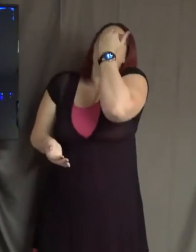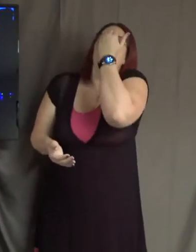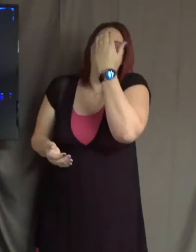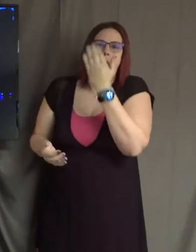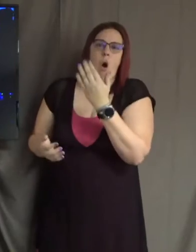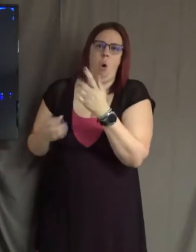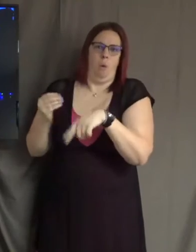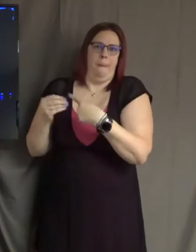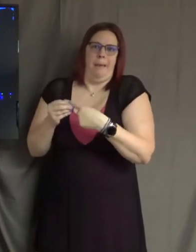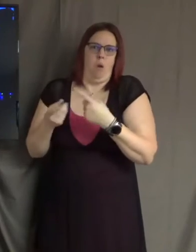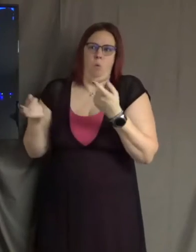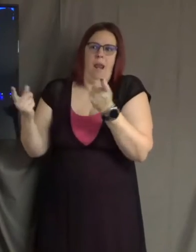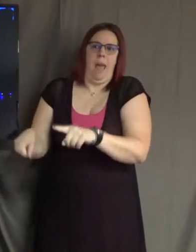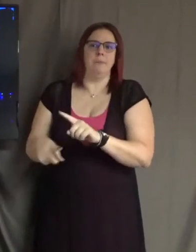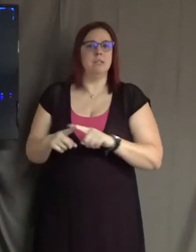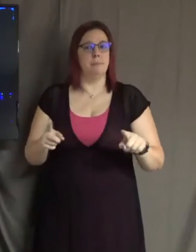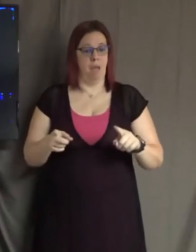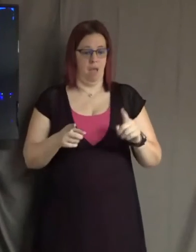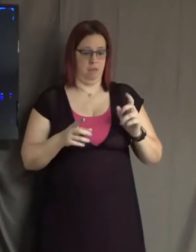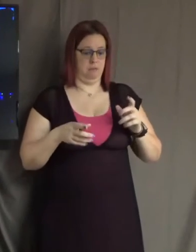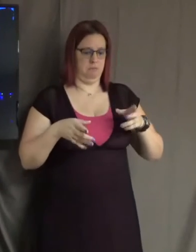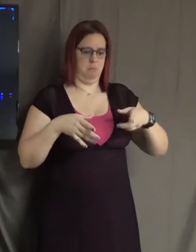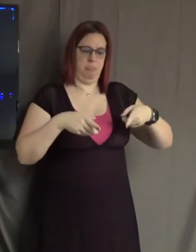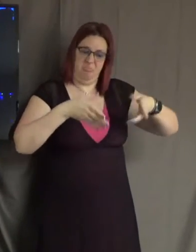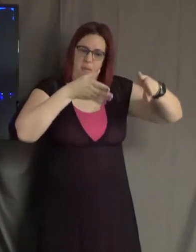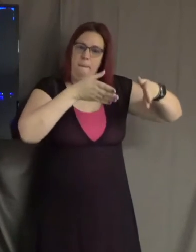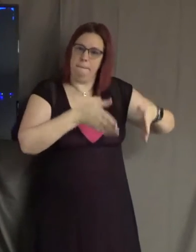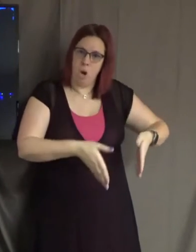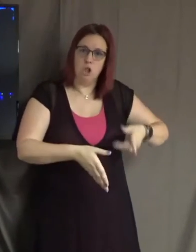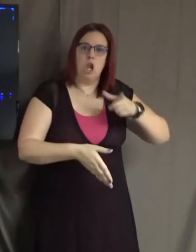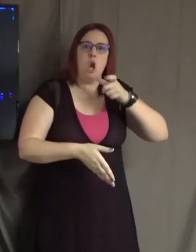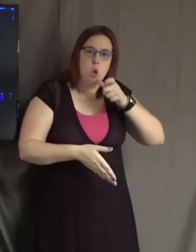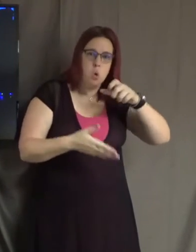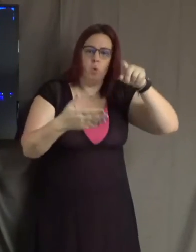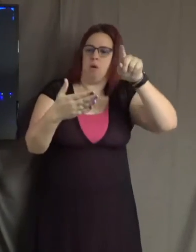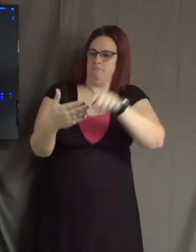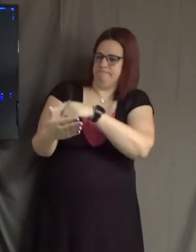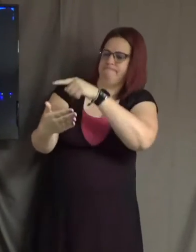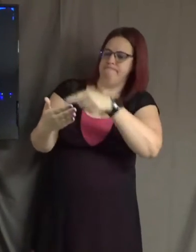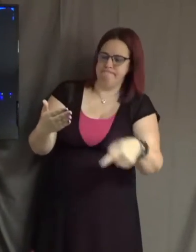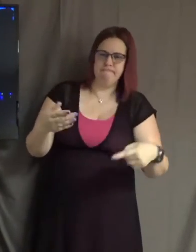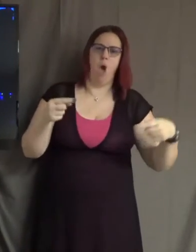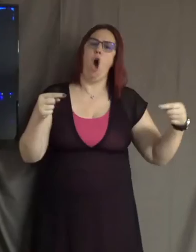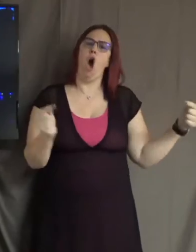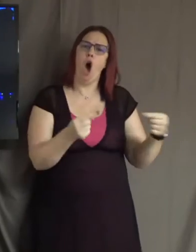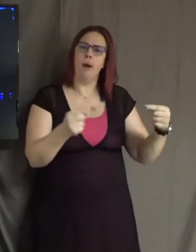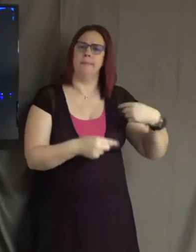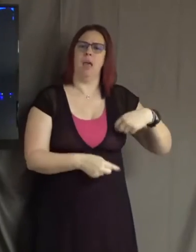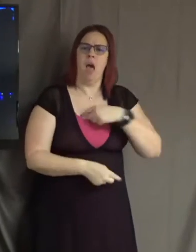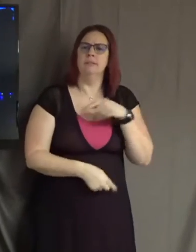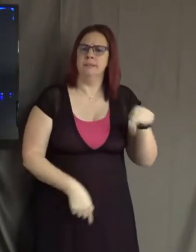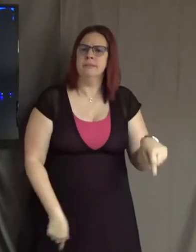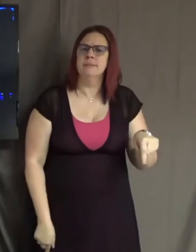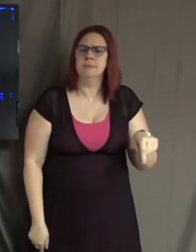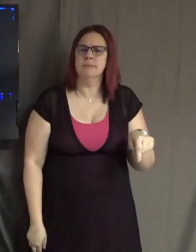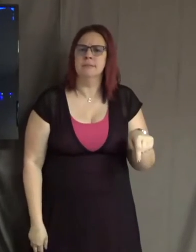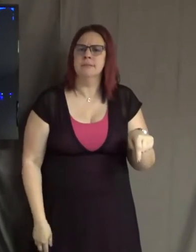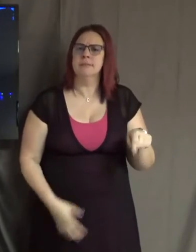who does it, it harms us to be critical and judgmental of other people. It breaks down the fabric and